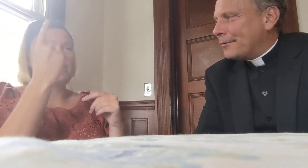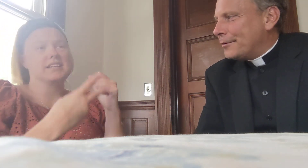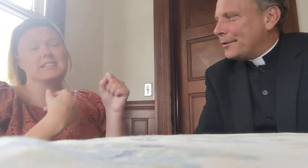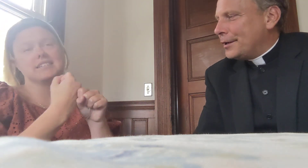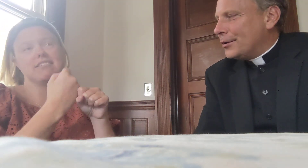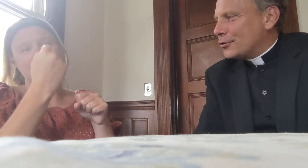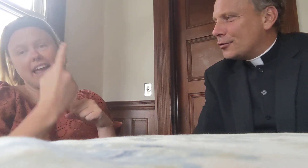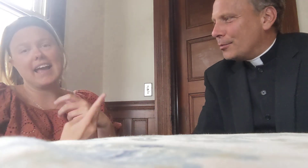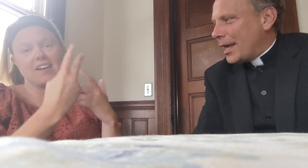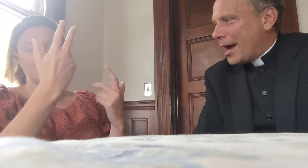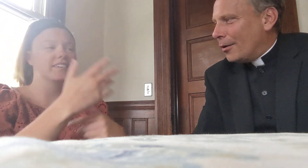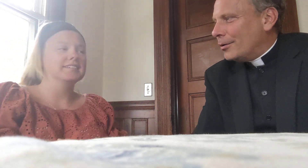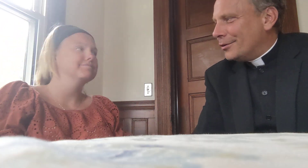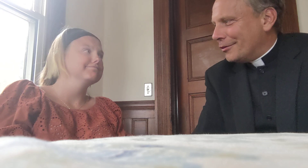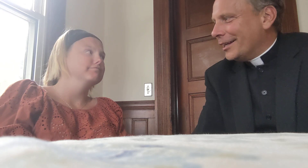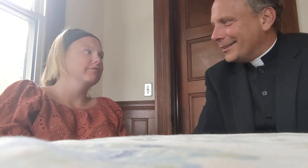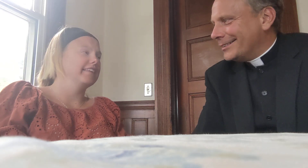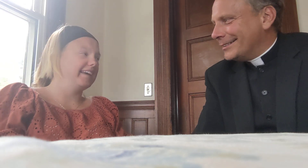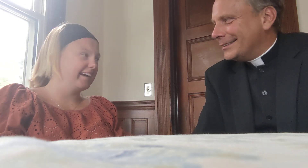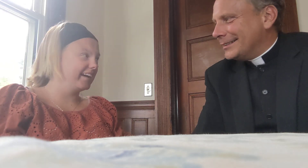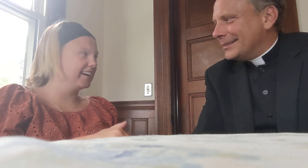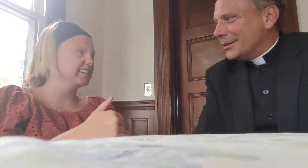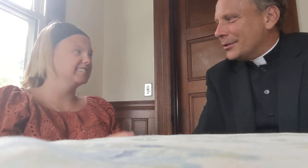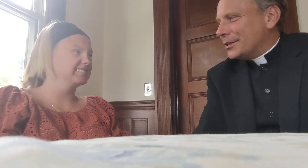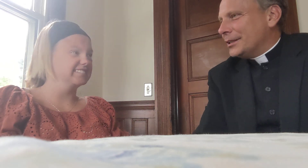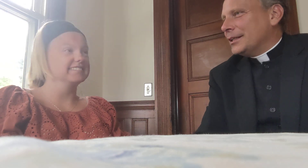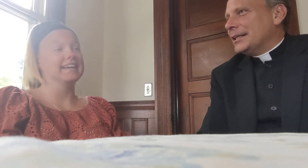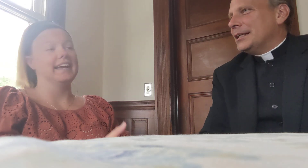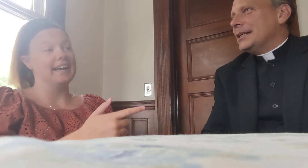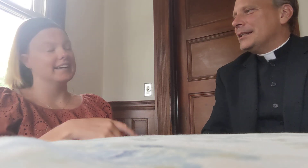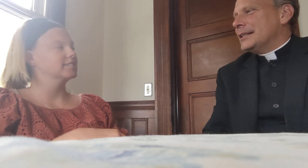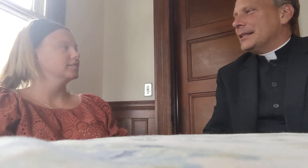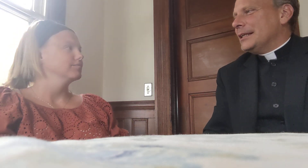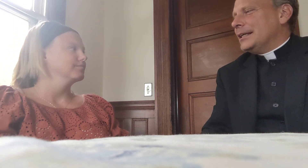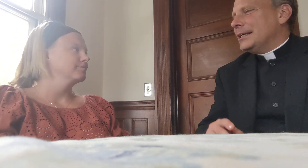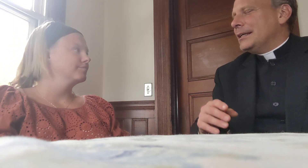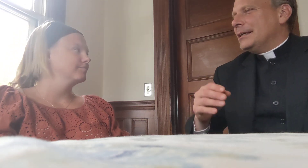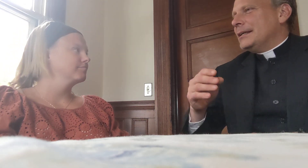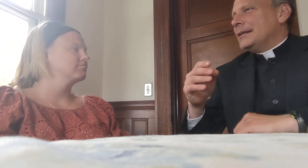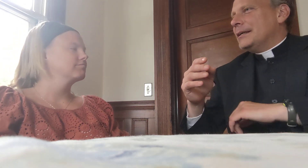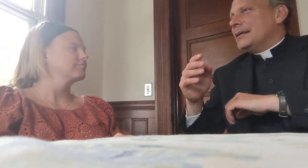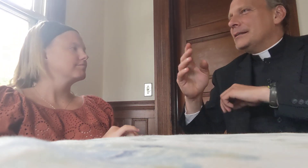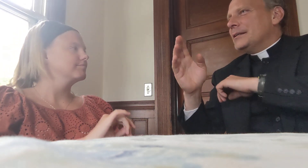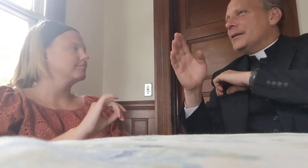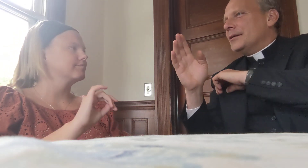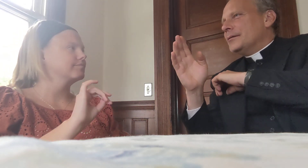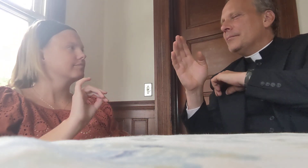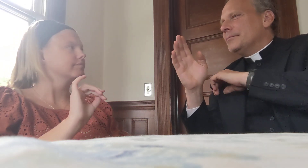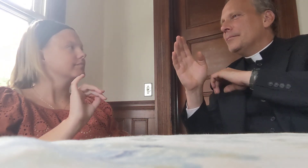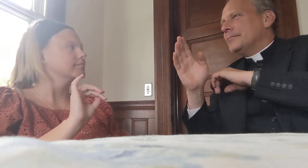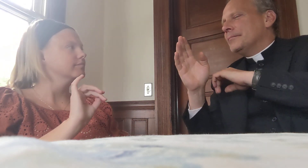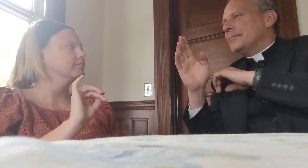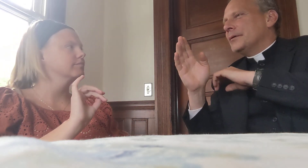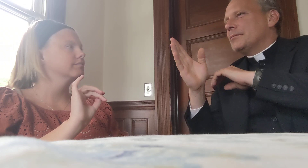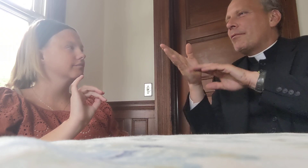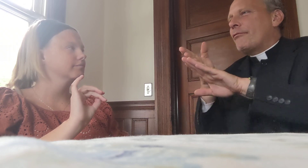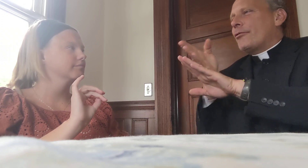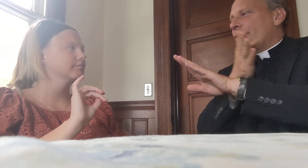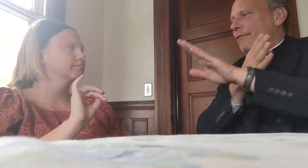years from now, right, so it's in, it's at the, it's in the, it's before the